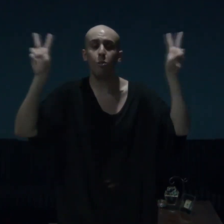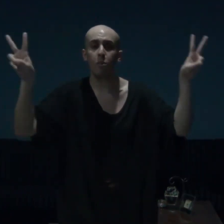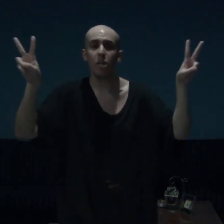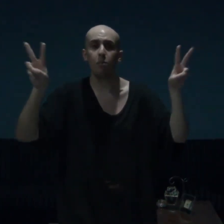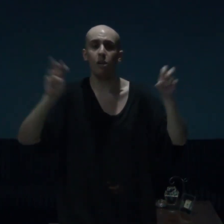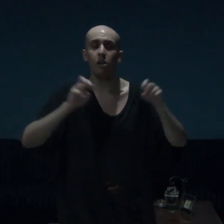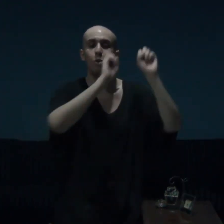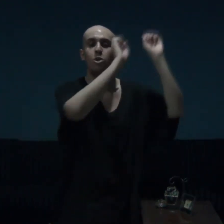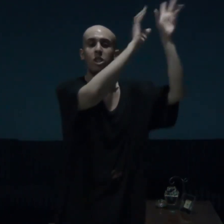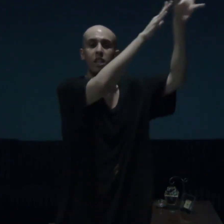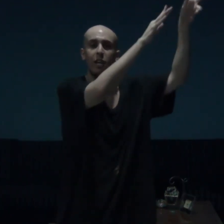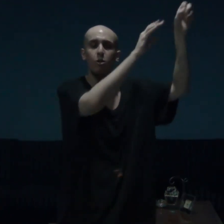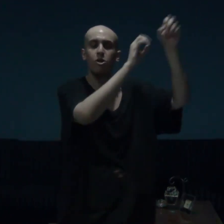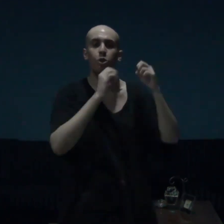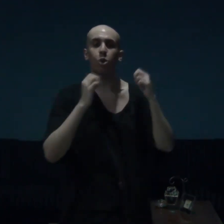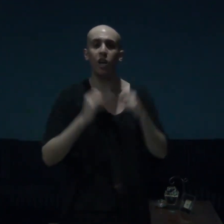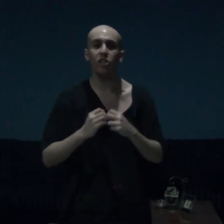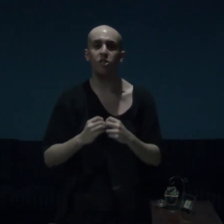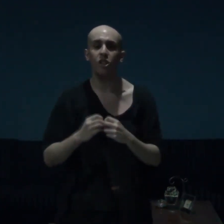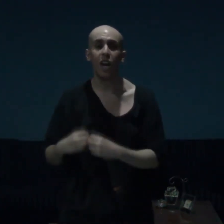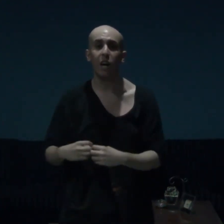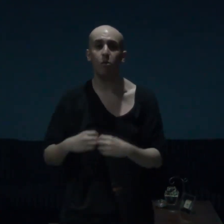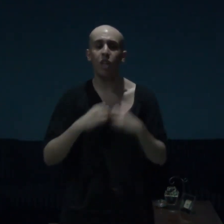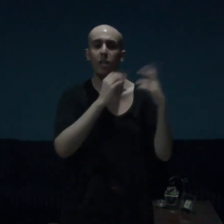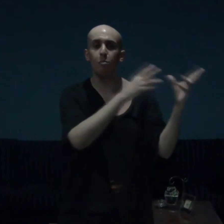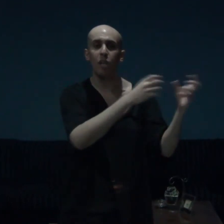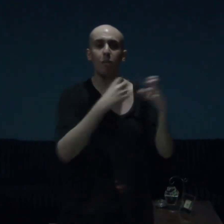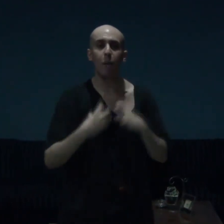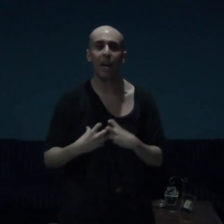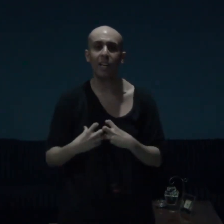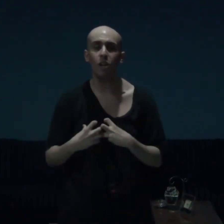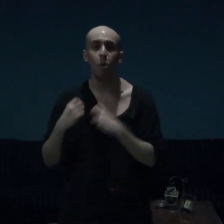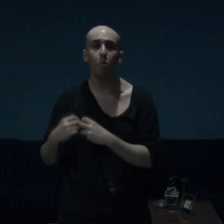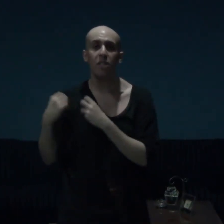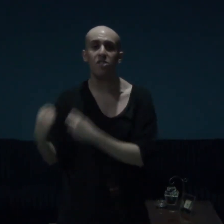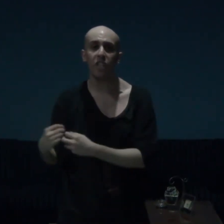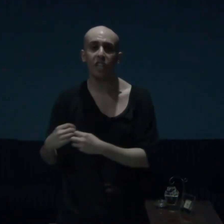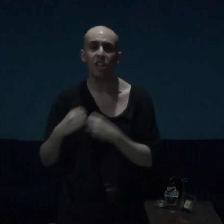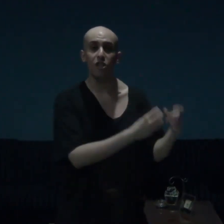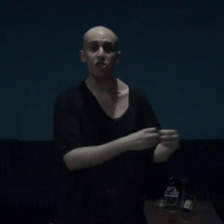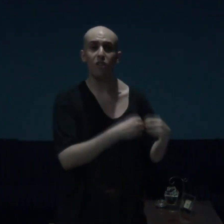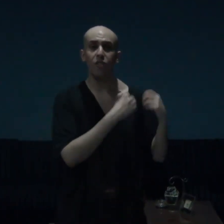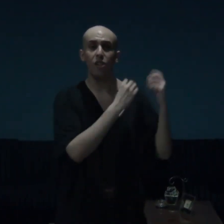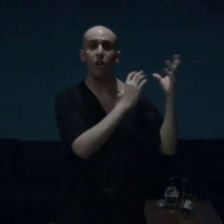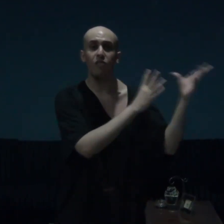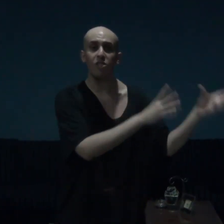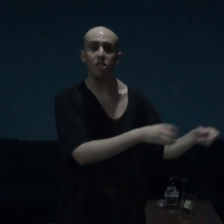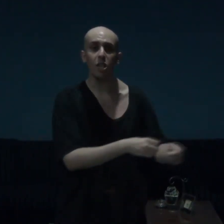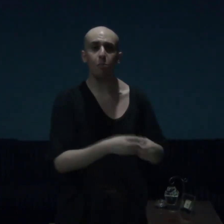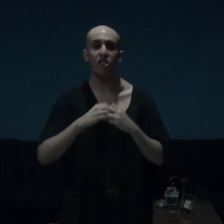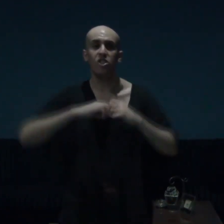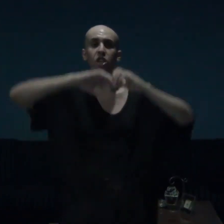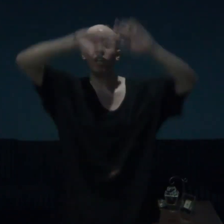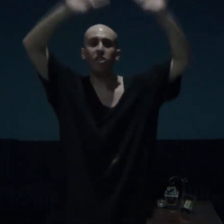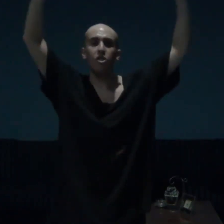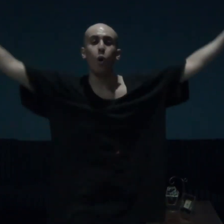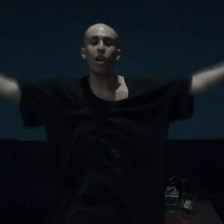people who set out to hunt down, and bring back Moby Dick, the devil of the deep, the giant whale